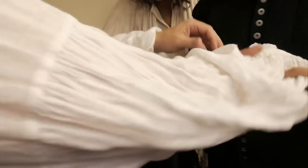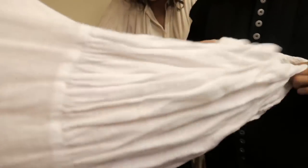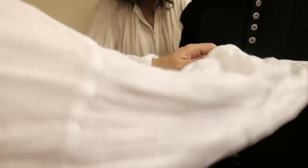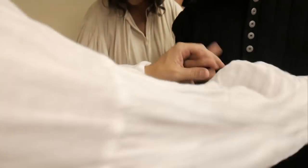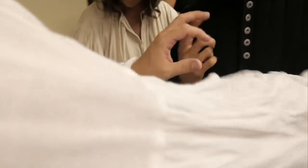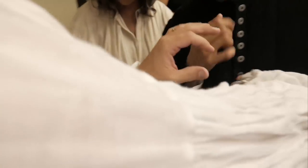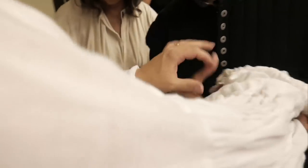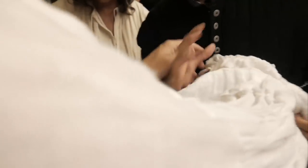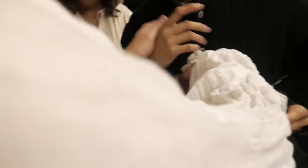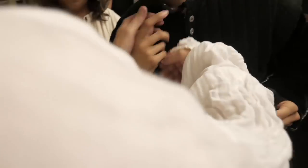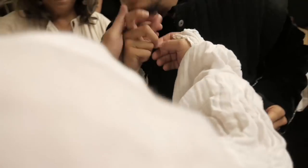period.